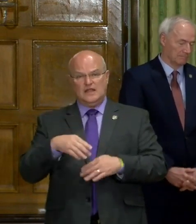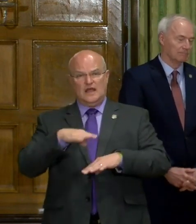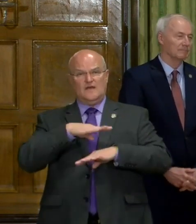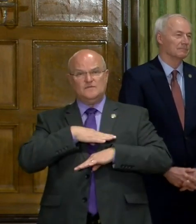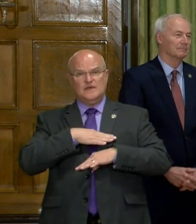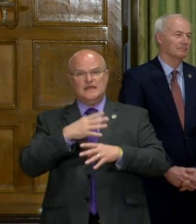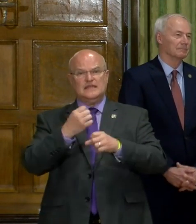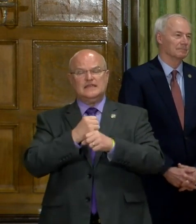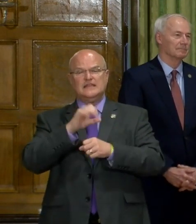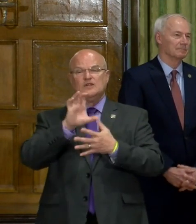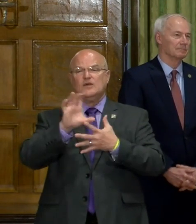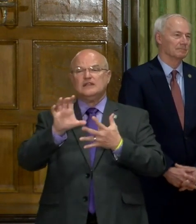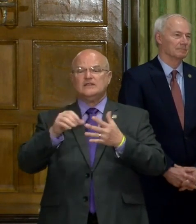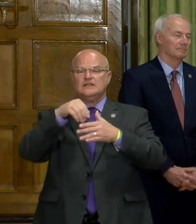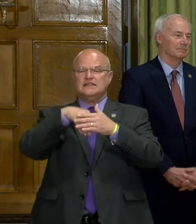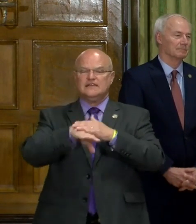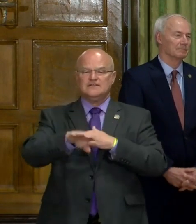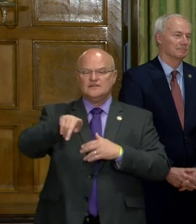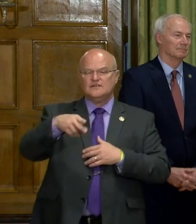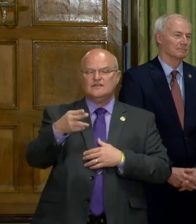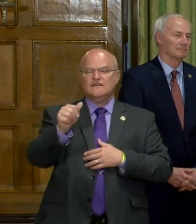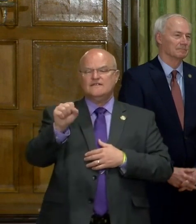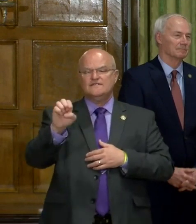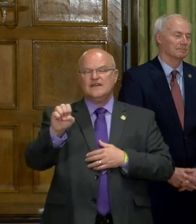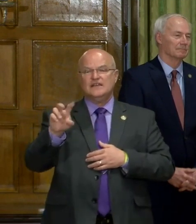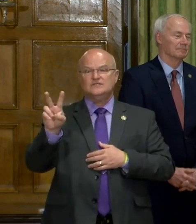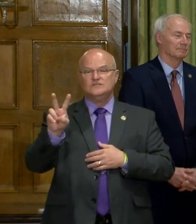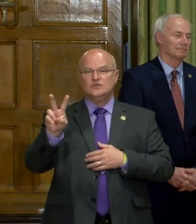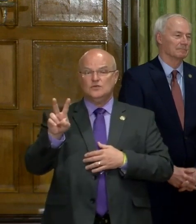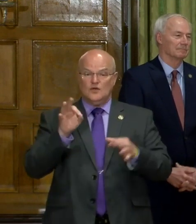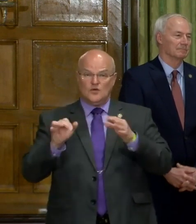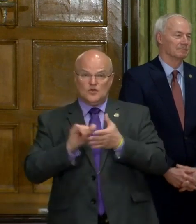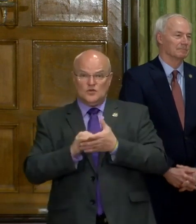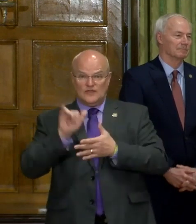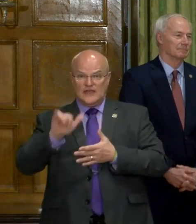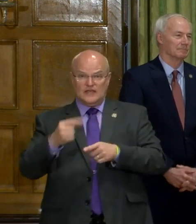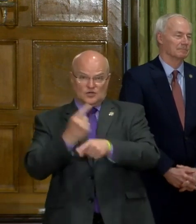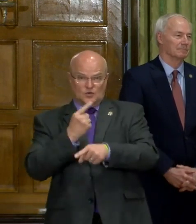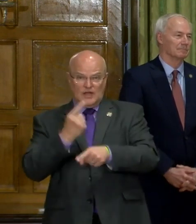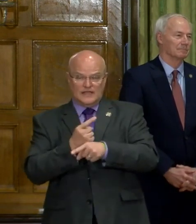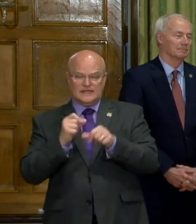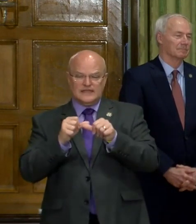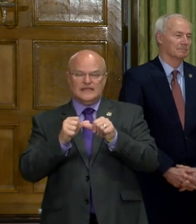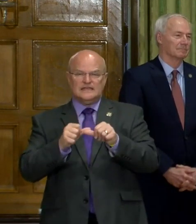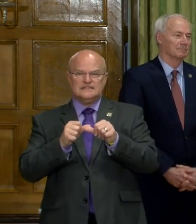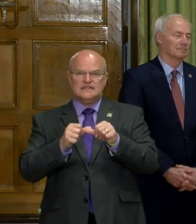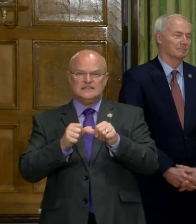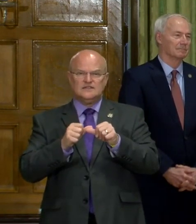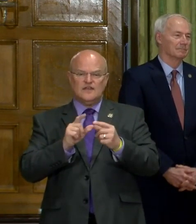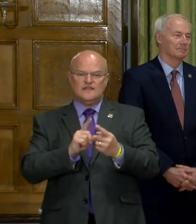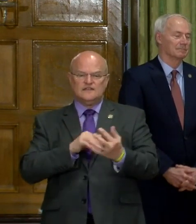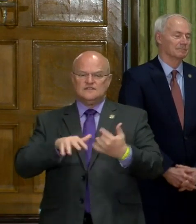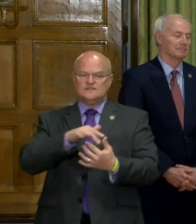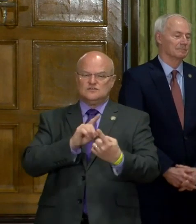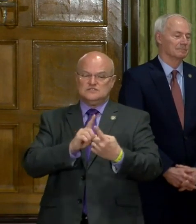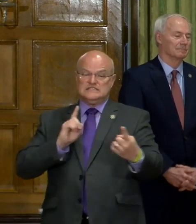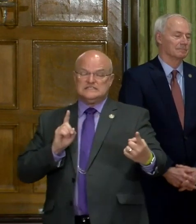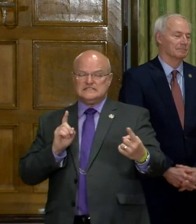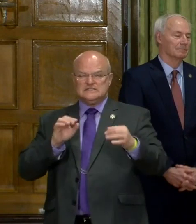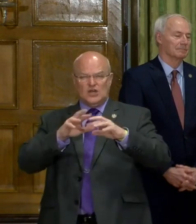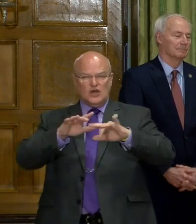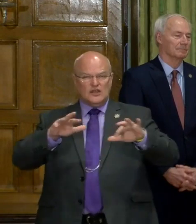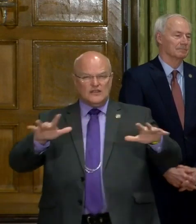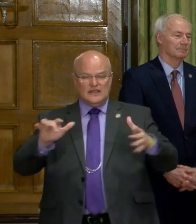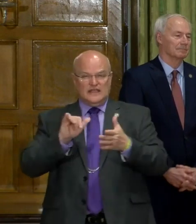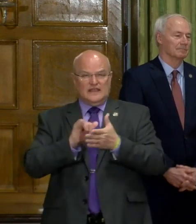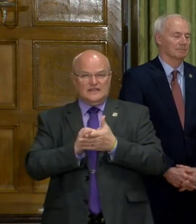met, uh, gating criteria and enter phase two. And if we do phase two correctly and continue the, uh, the physical distancing, all these